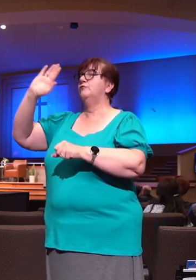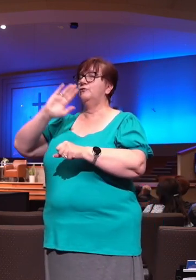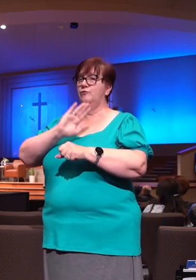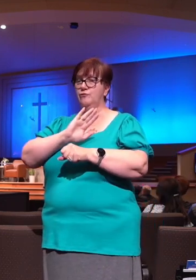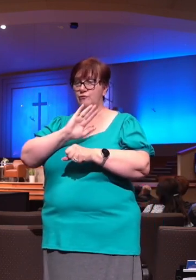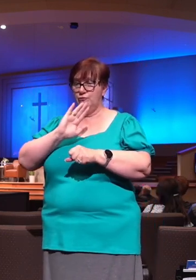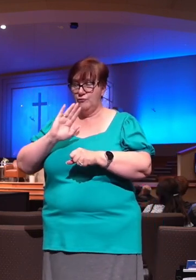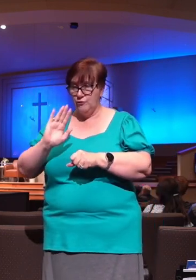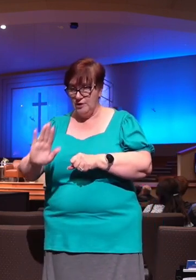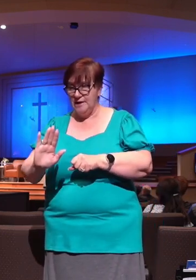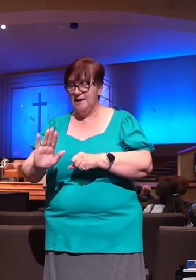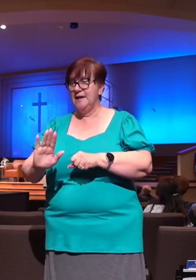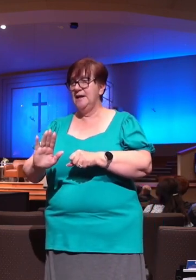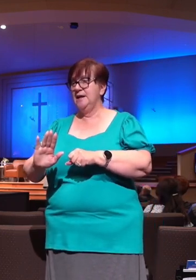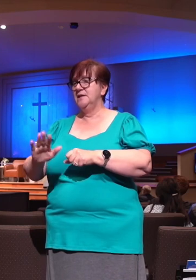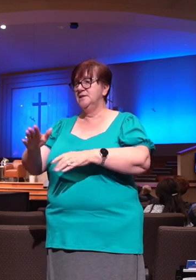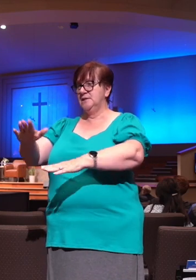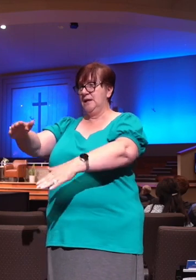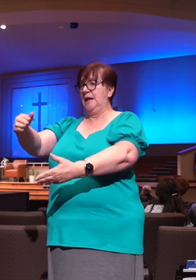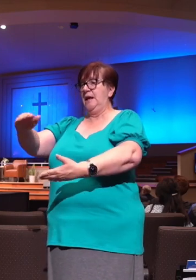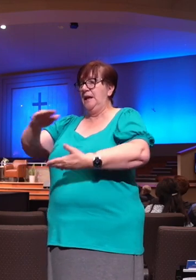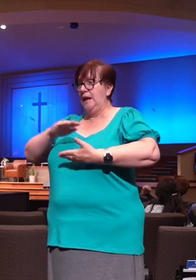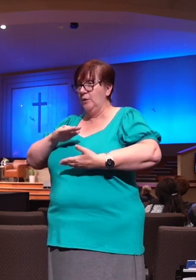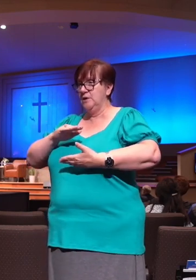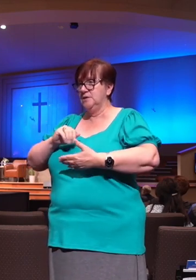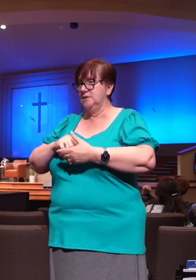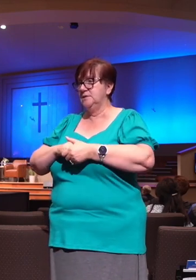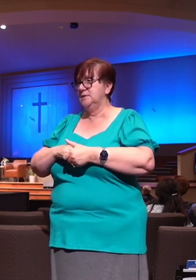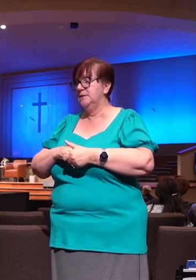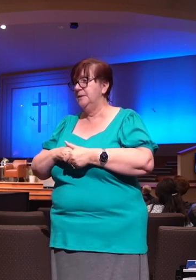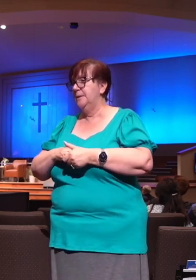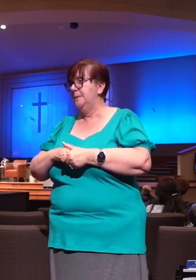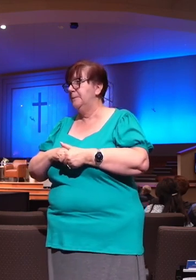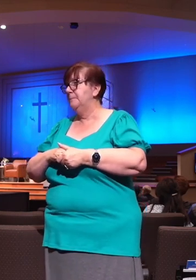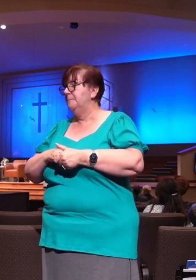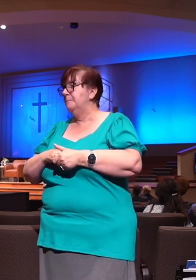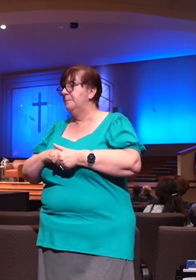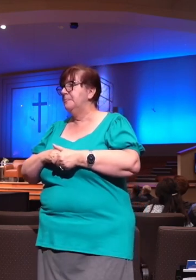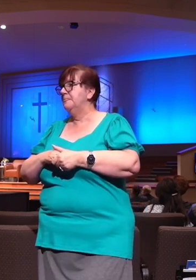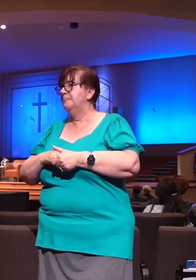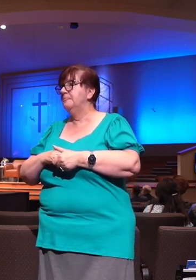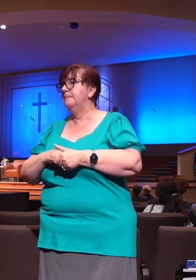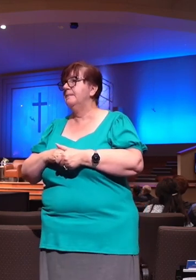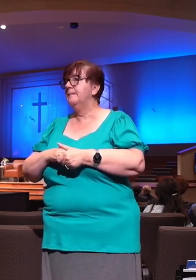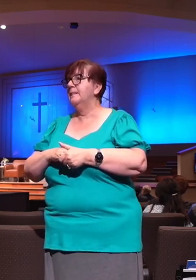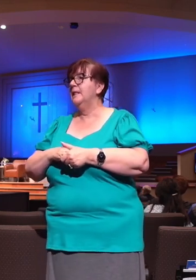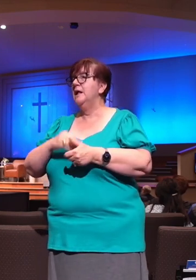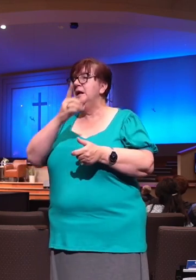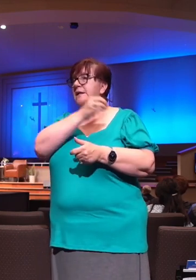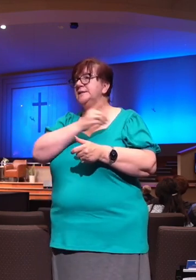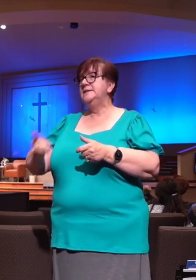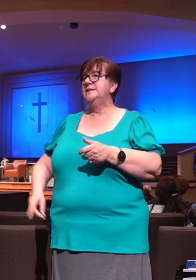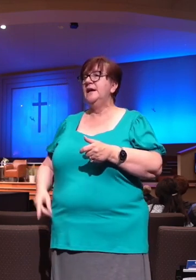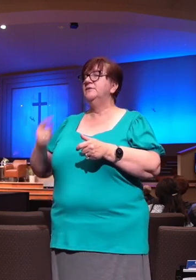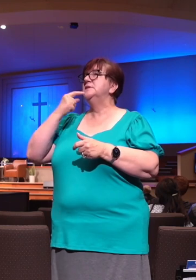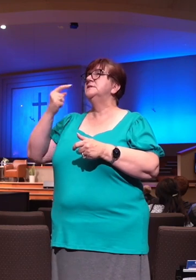Lord. We want blessings from the Lord more than we want just him. And what David said is, Lord, you are my portion.